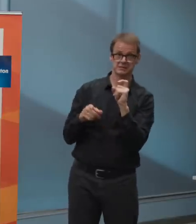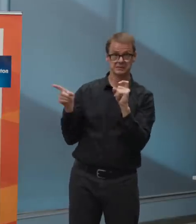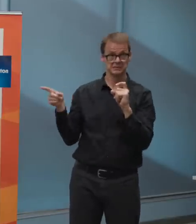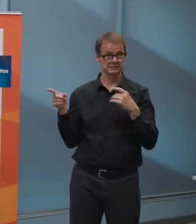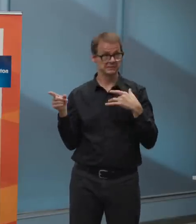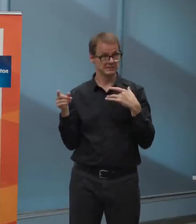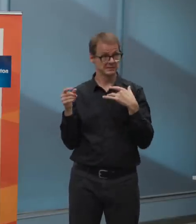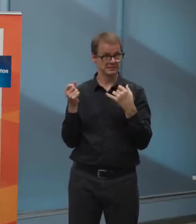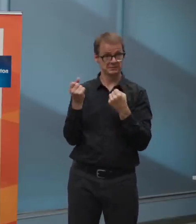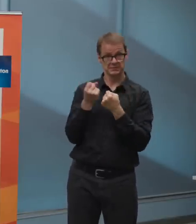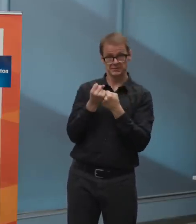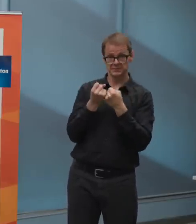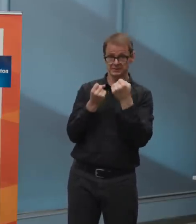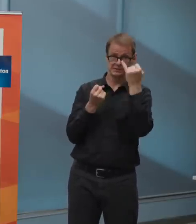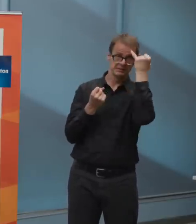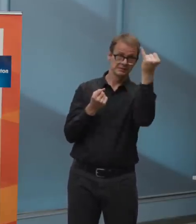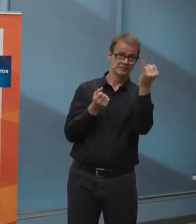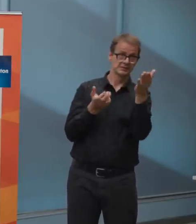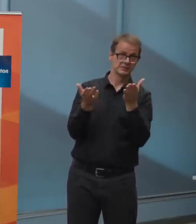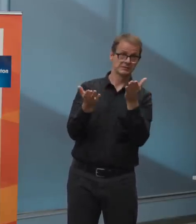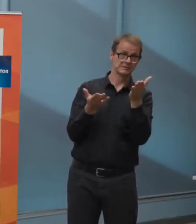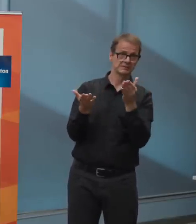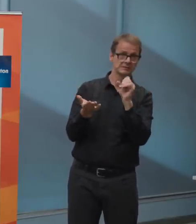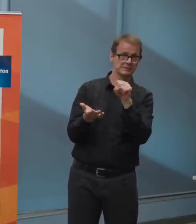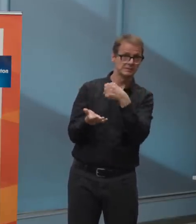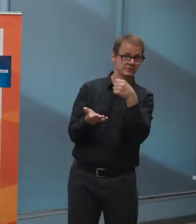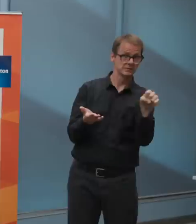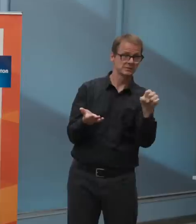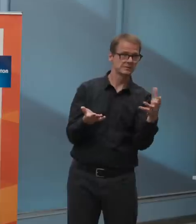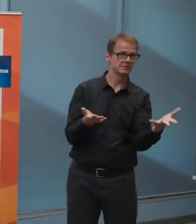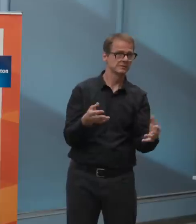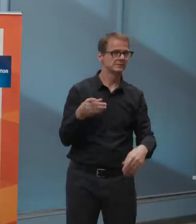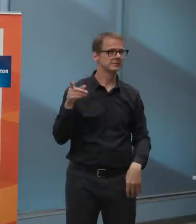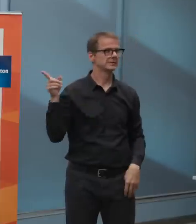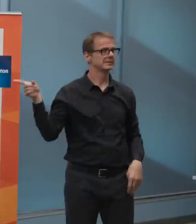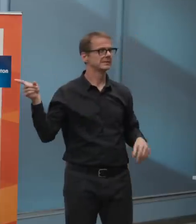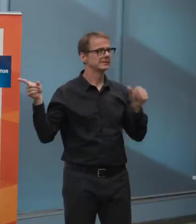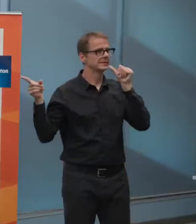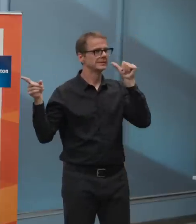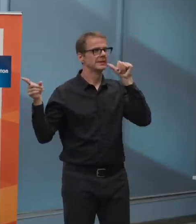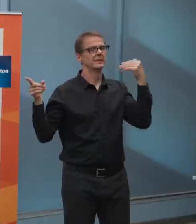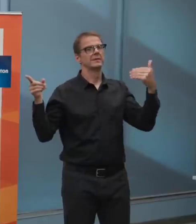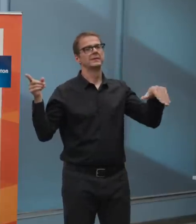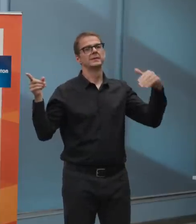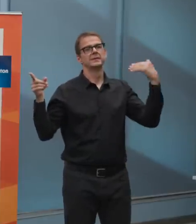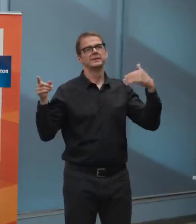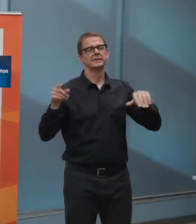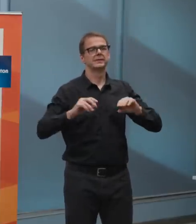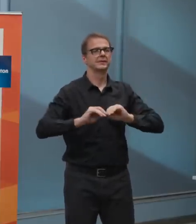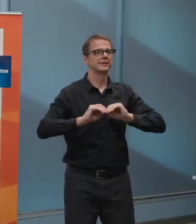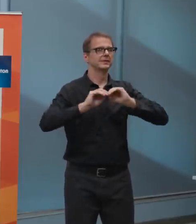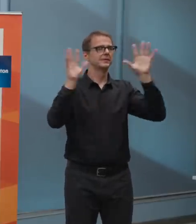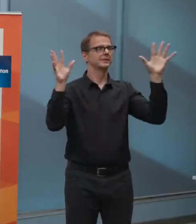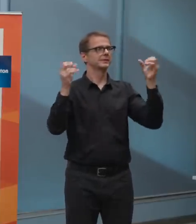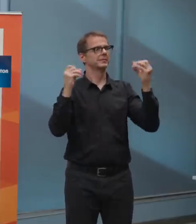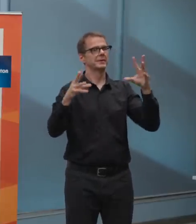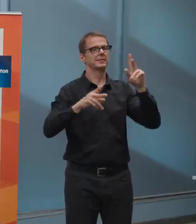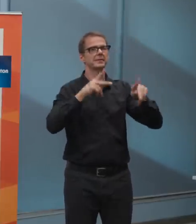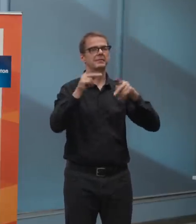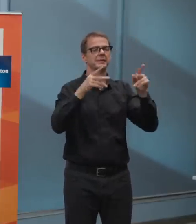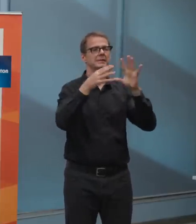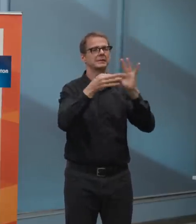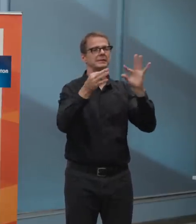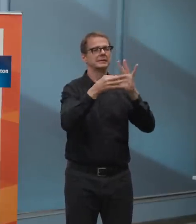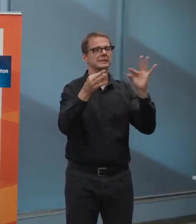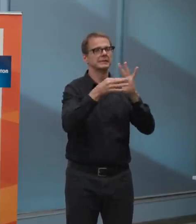Well, I think we heard loud and clear from Edmontonians yesterday that they like me see transit as an essential service and we should not be cutting back